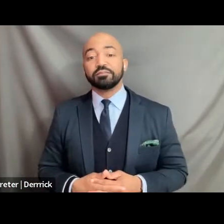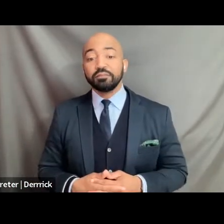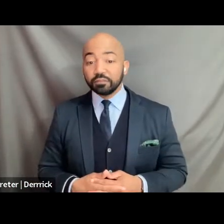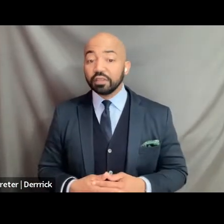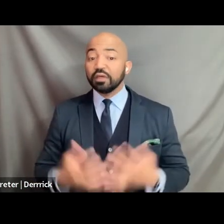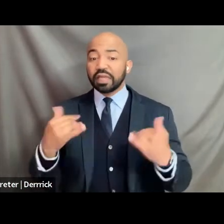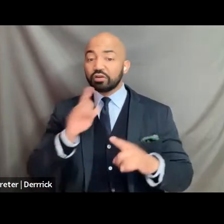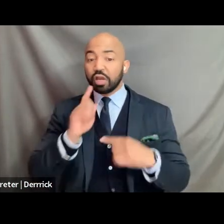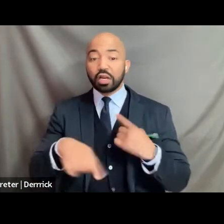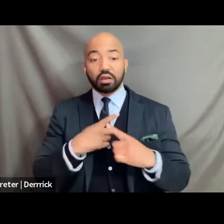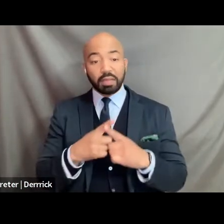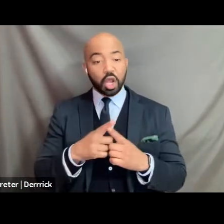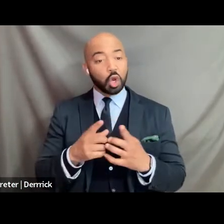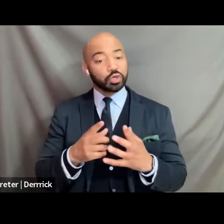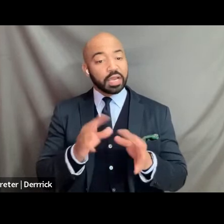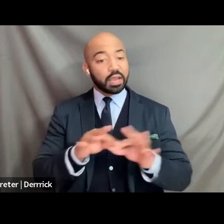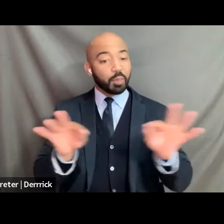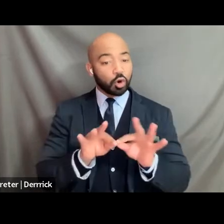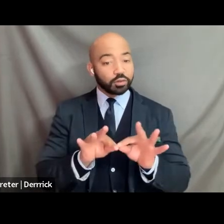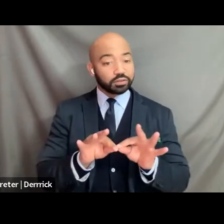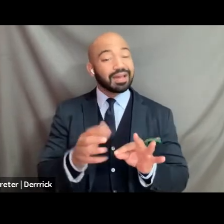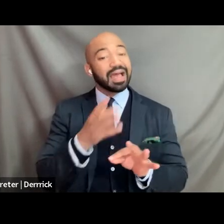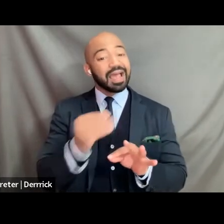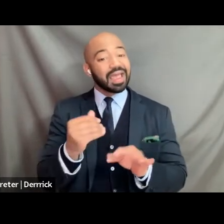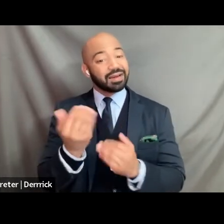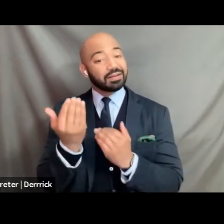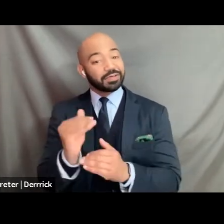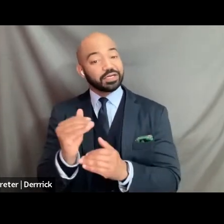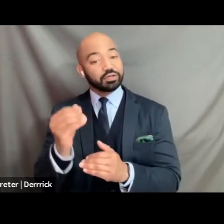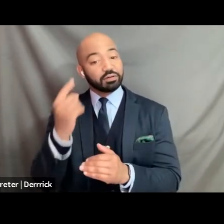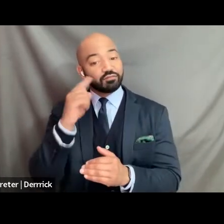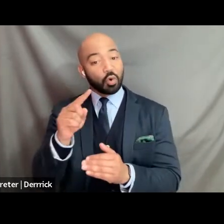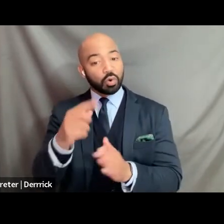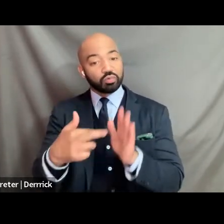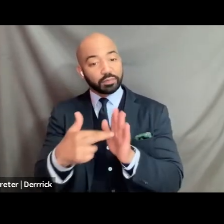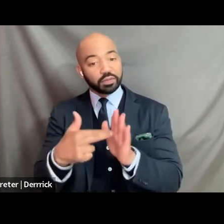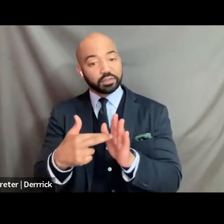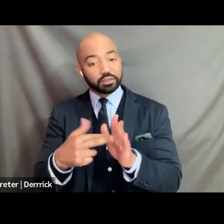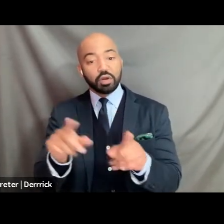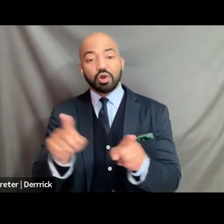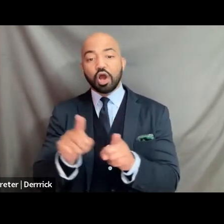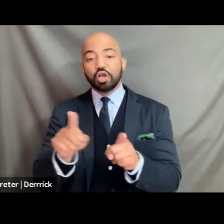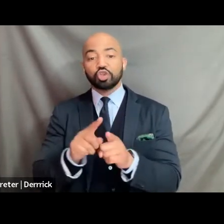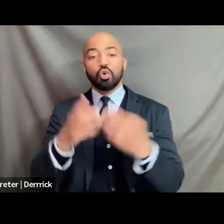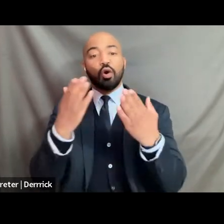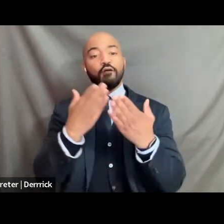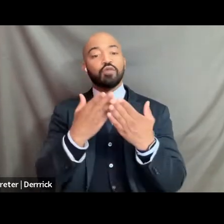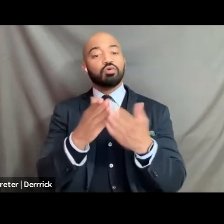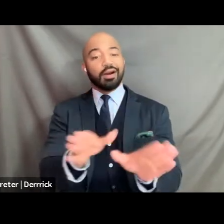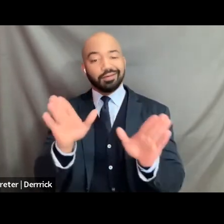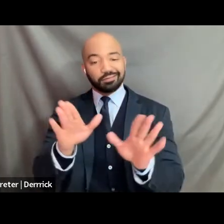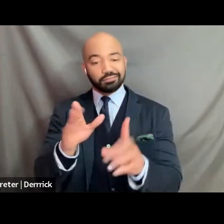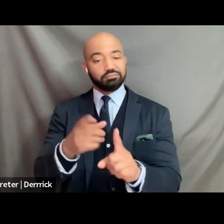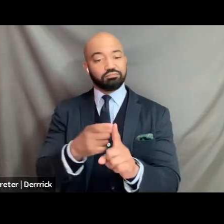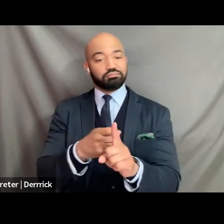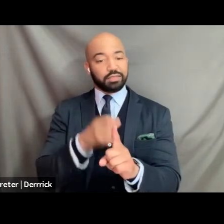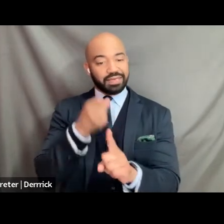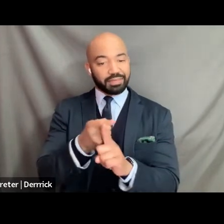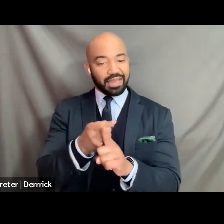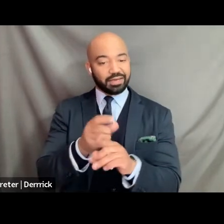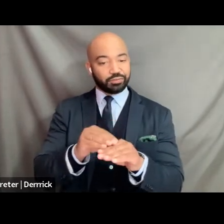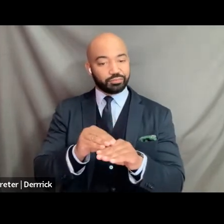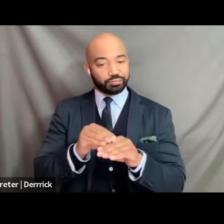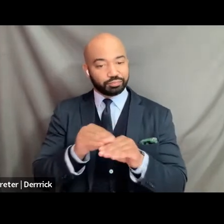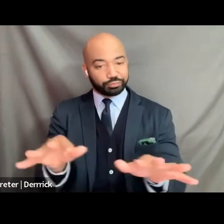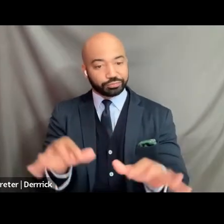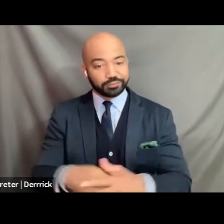of representation as well as what its overarching significant actually is we've heard a lot today from many